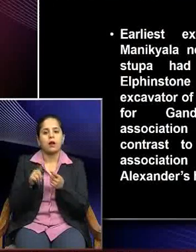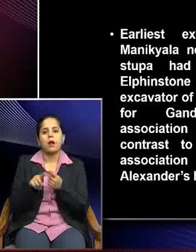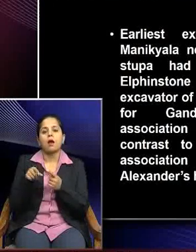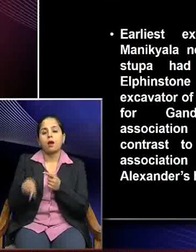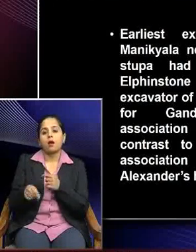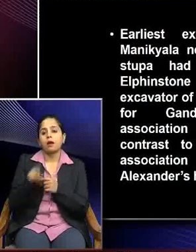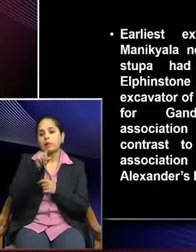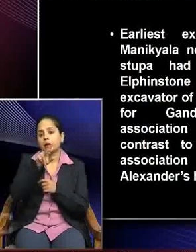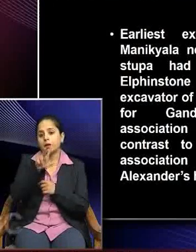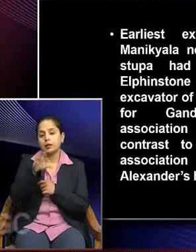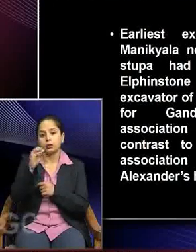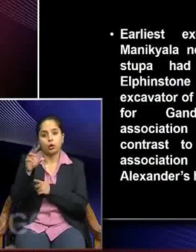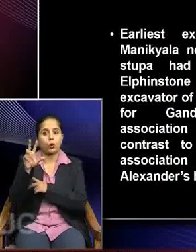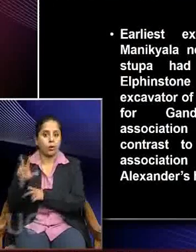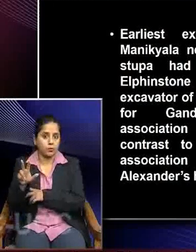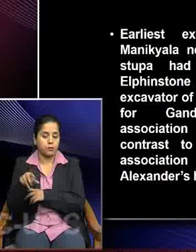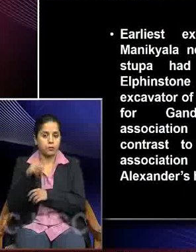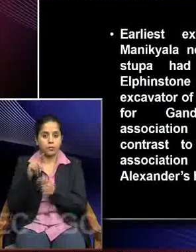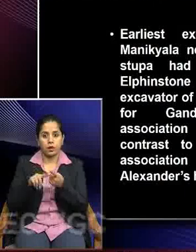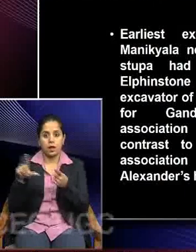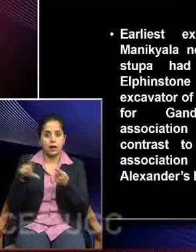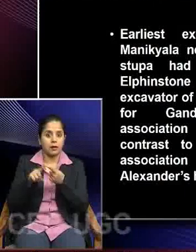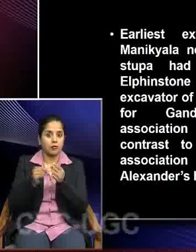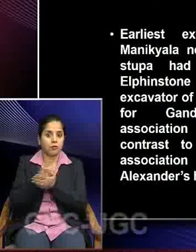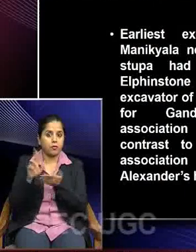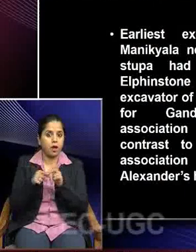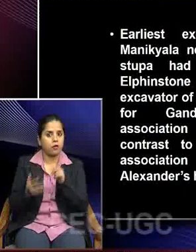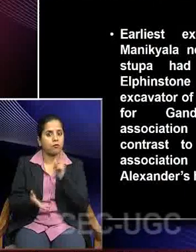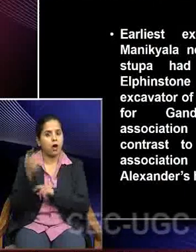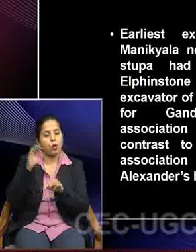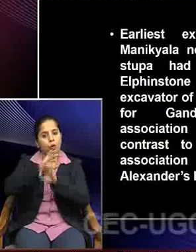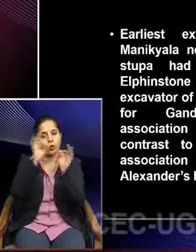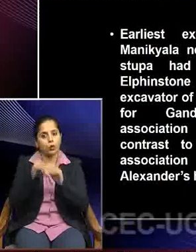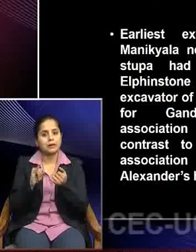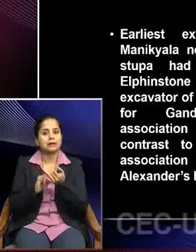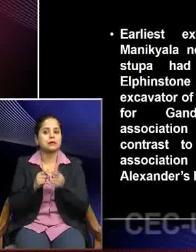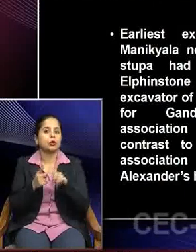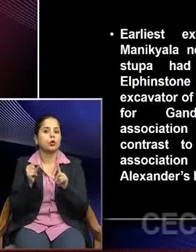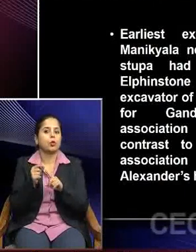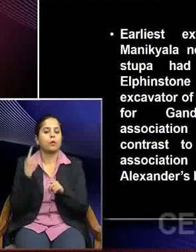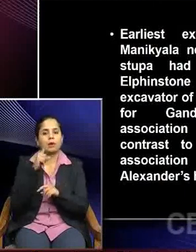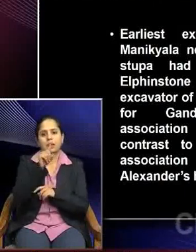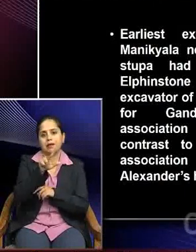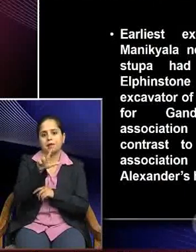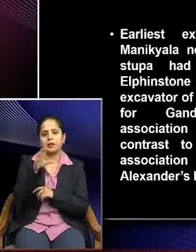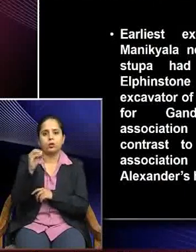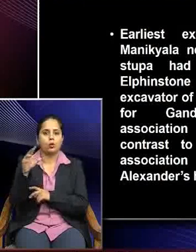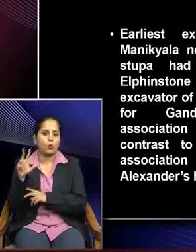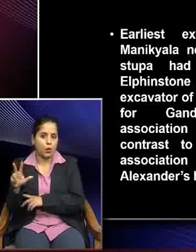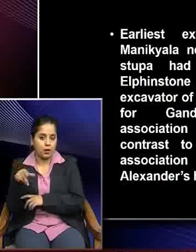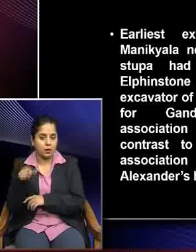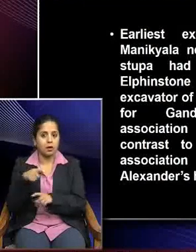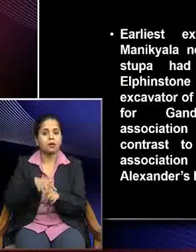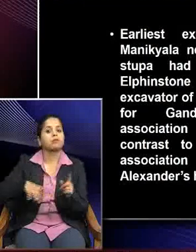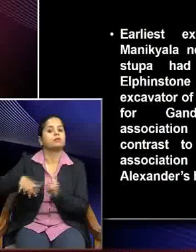1808. So, Elephinstone had already discovered a stoop in 1808 in this area,